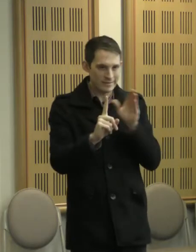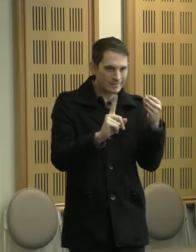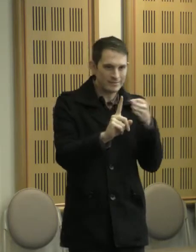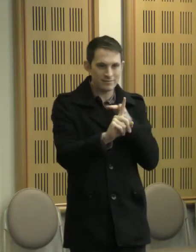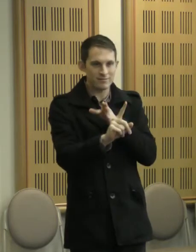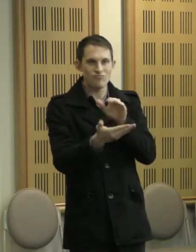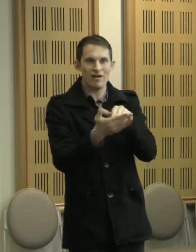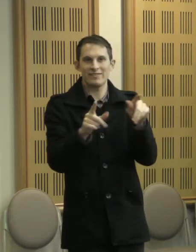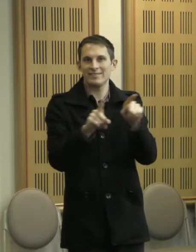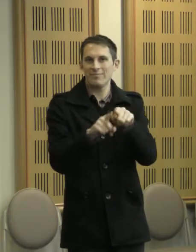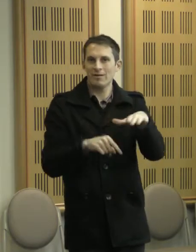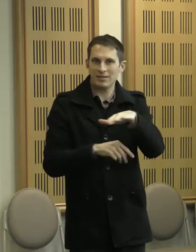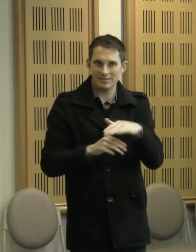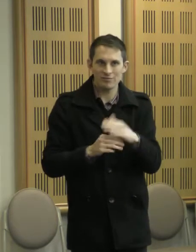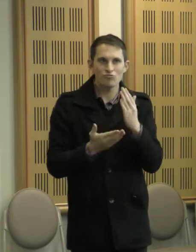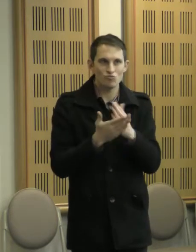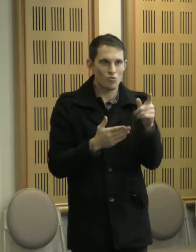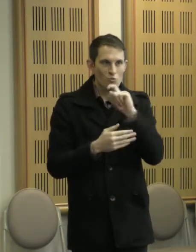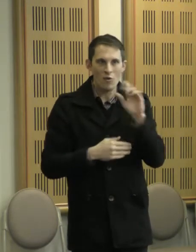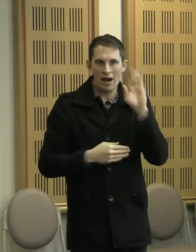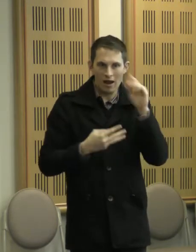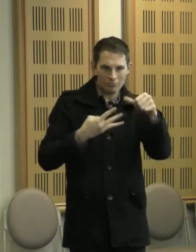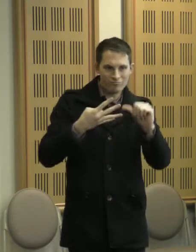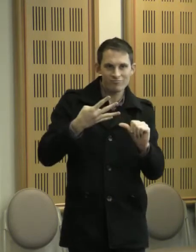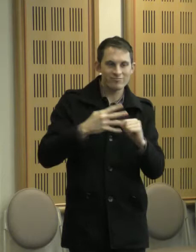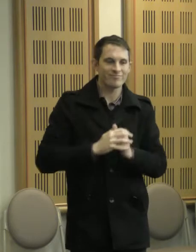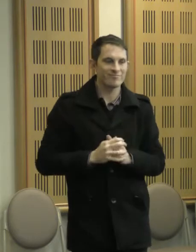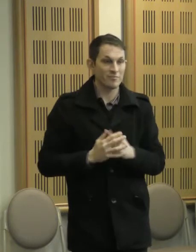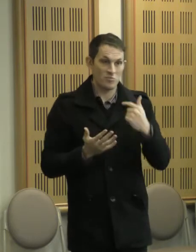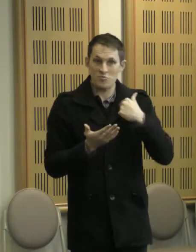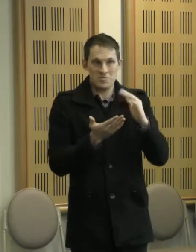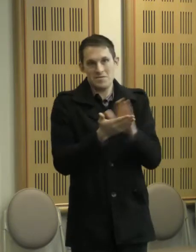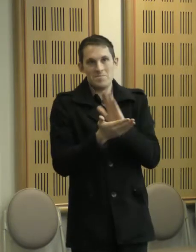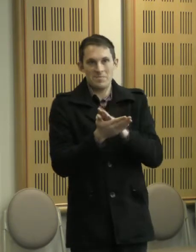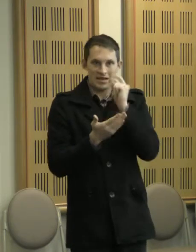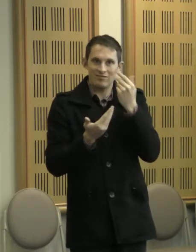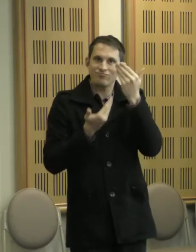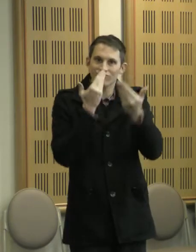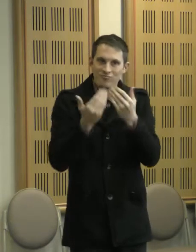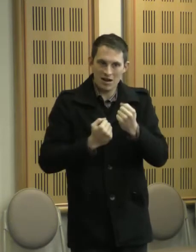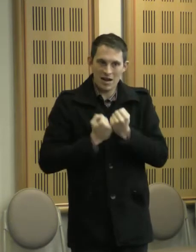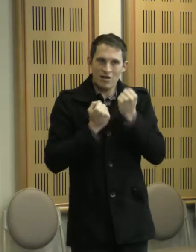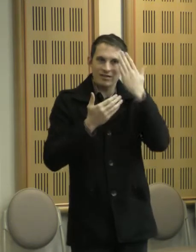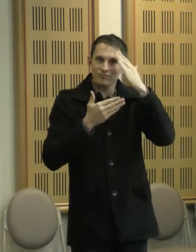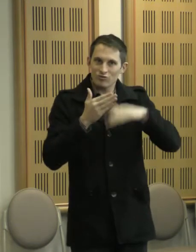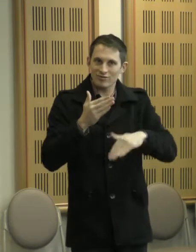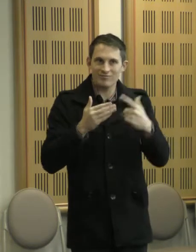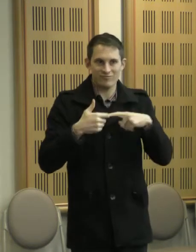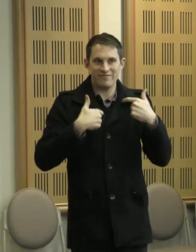hopefully we'll hear about some of those later. We're just happy to share our experiences as invited.